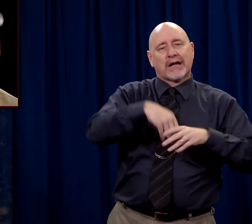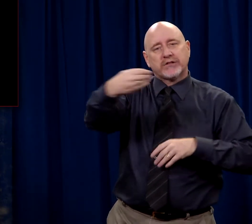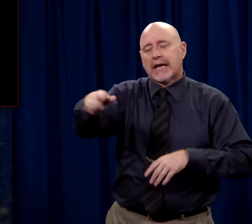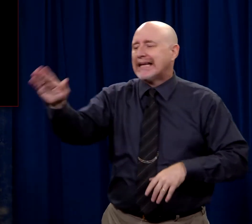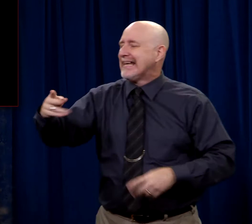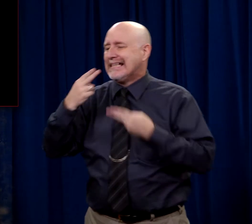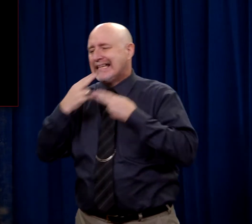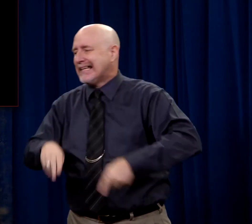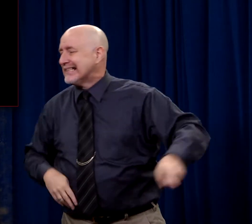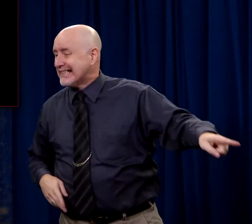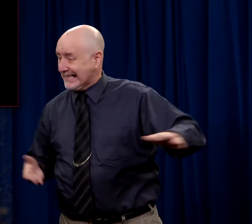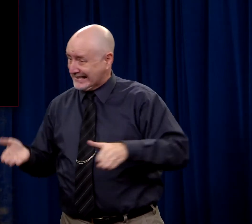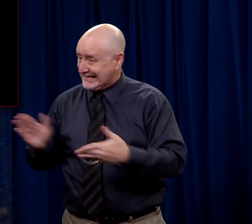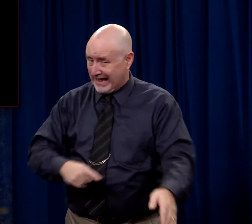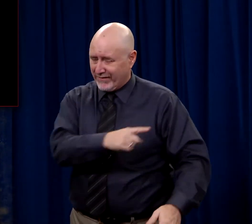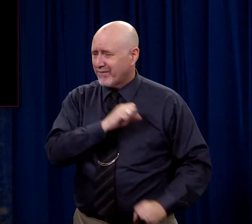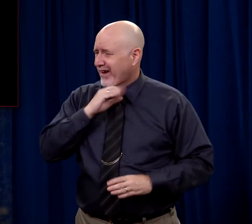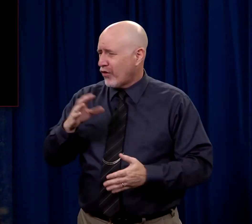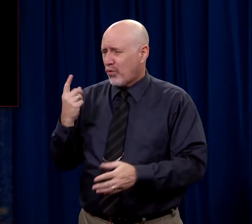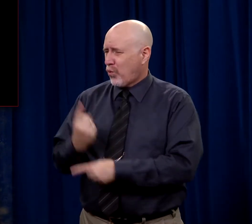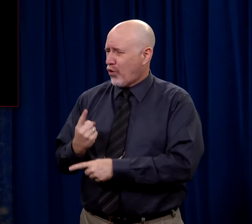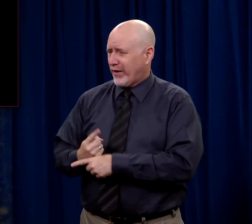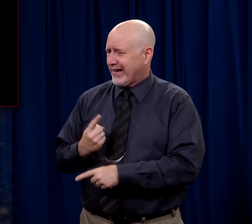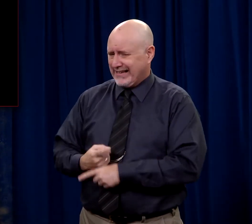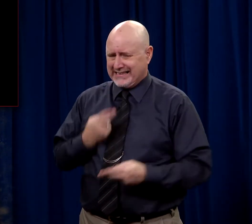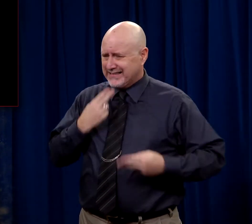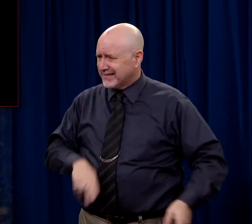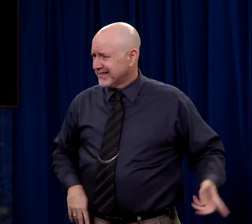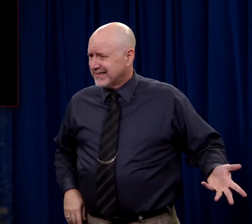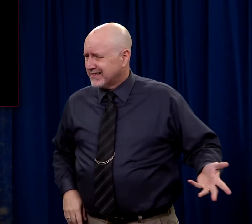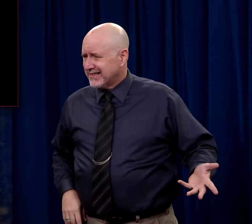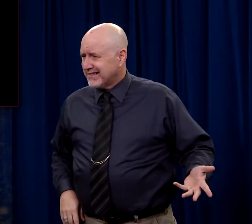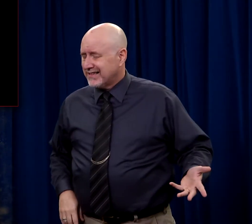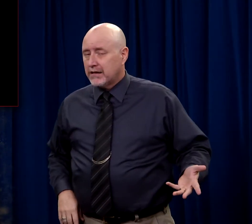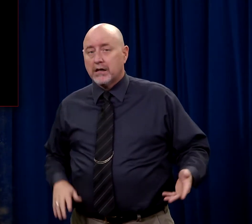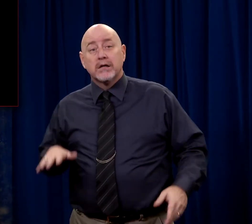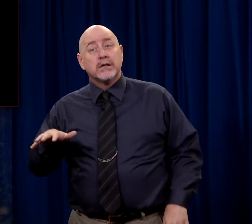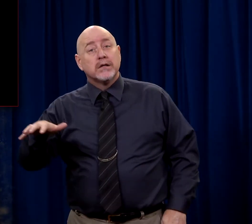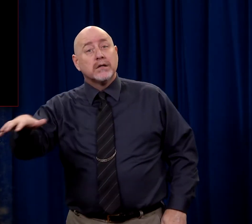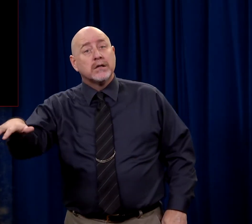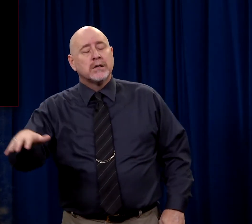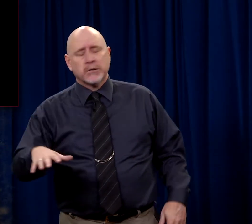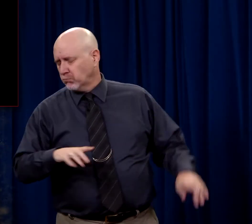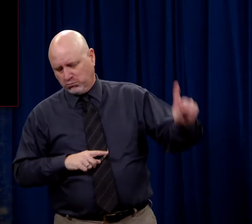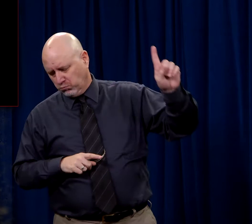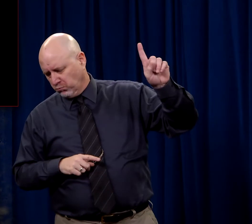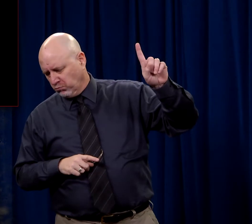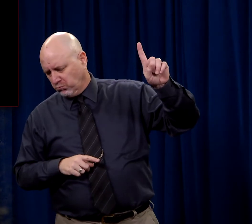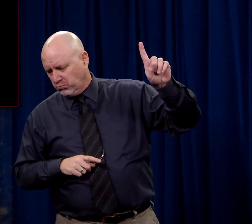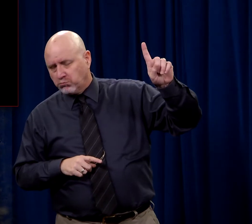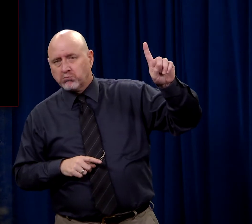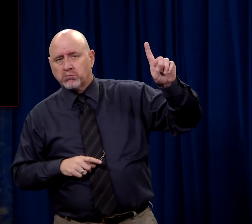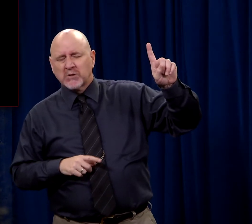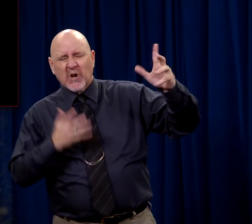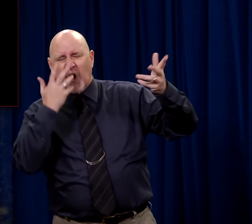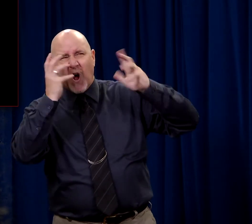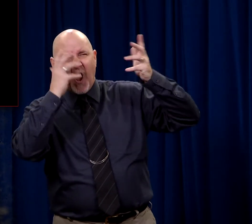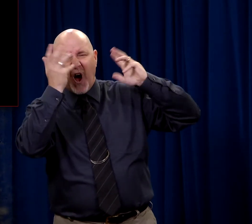He's innocent. There's nothing worthy of death in this man. He's innocent. But they wouldn't hear that. And the